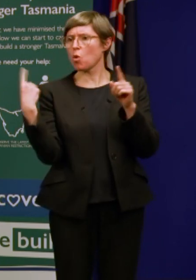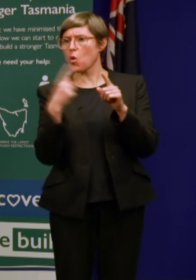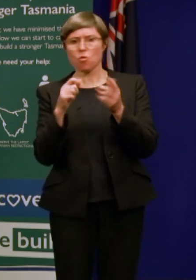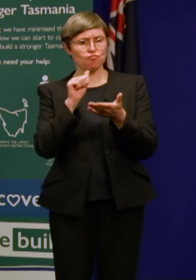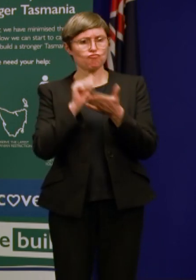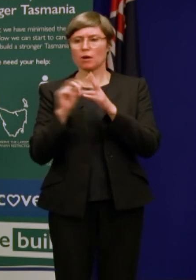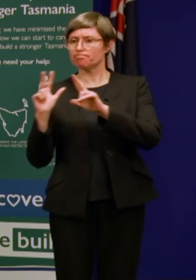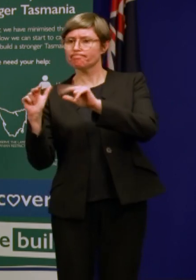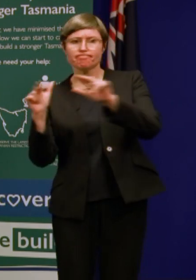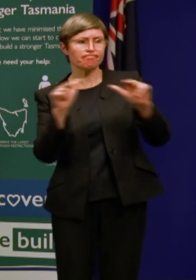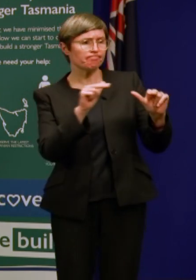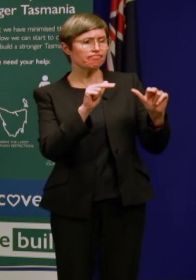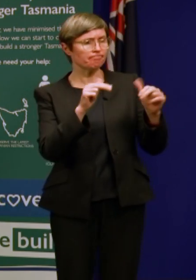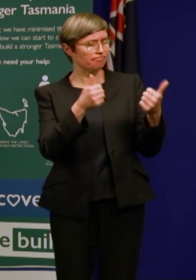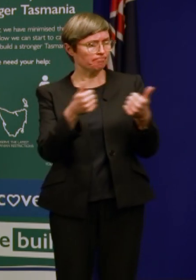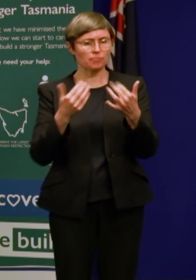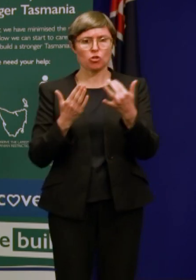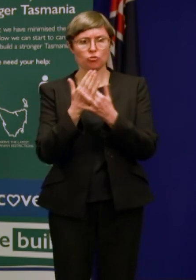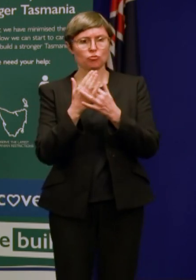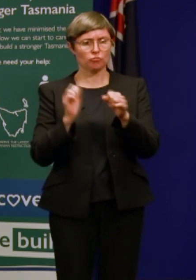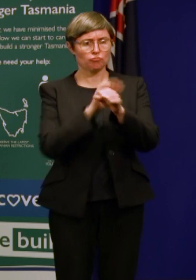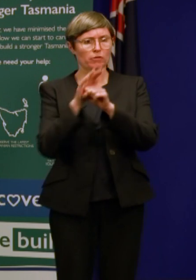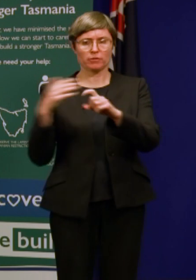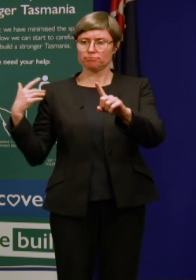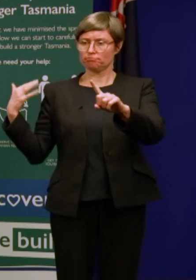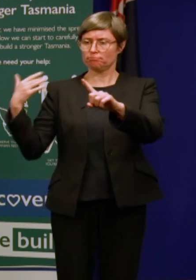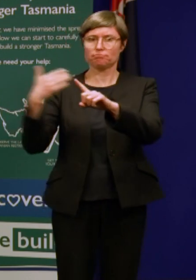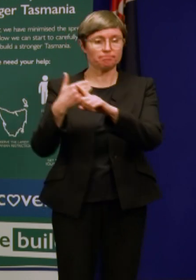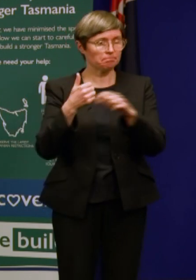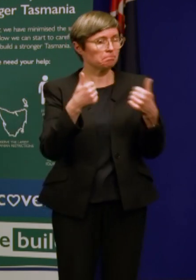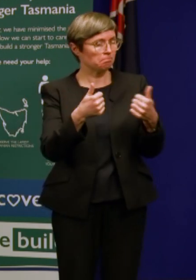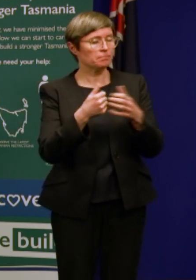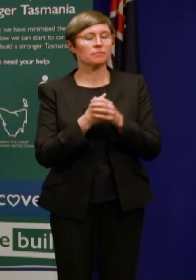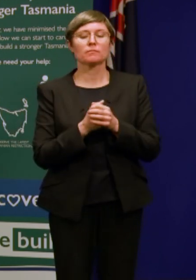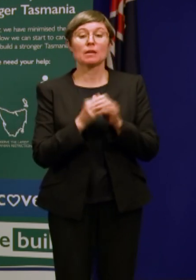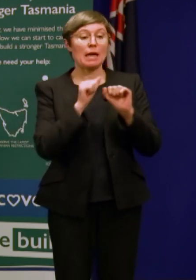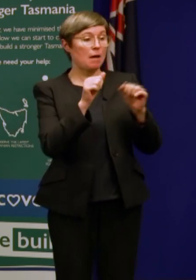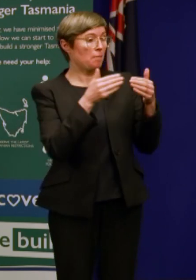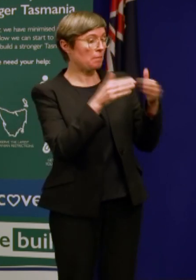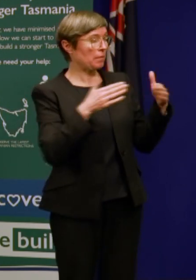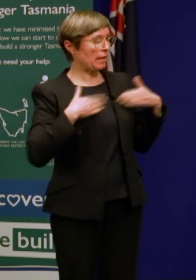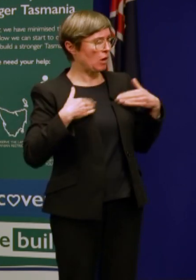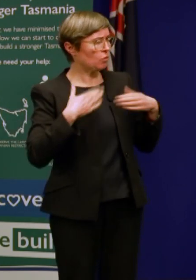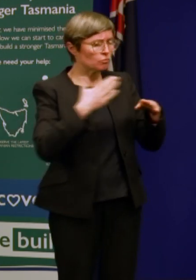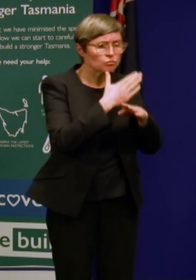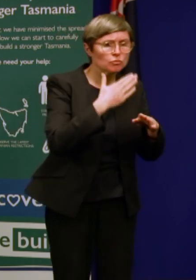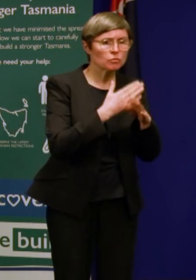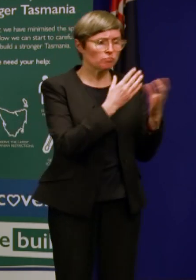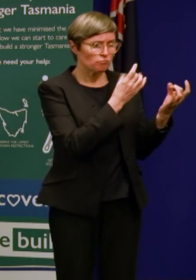that have needed that care throughout the pandemic so far. Public health has also been developing their